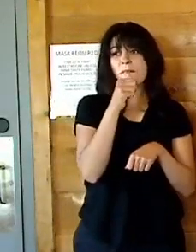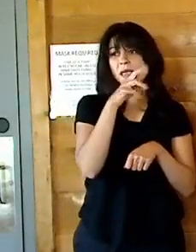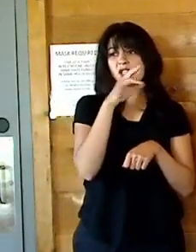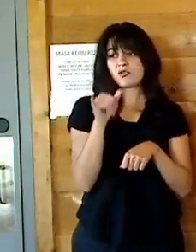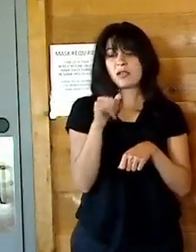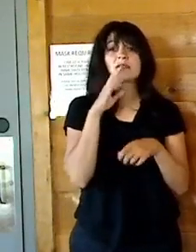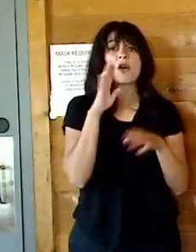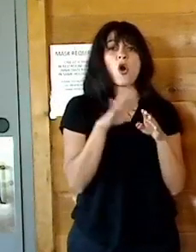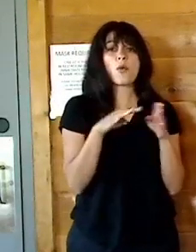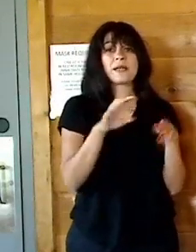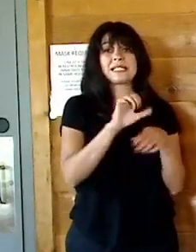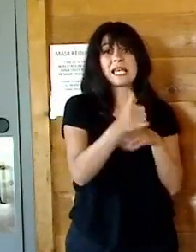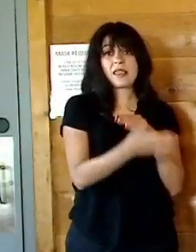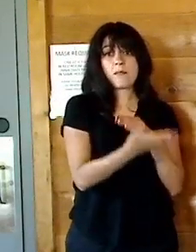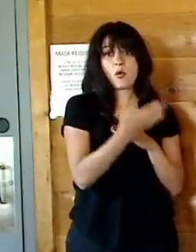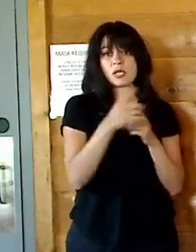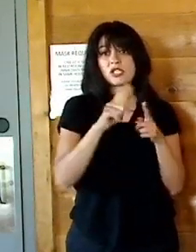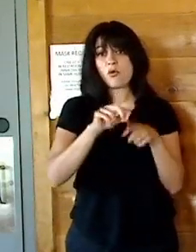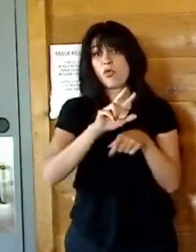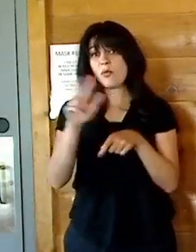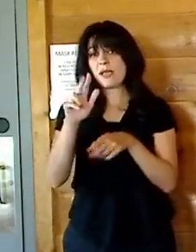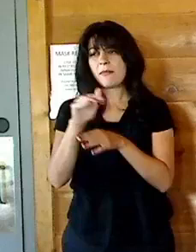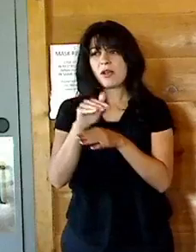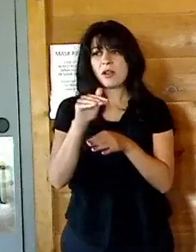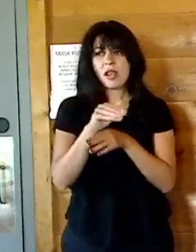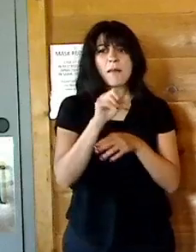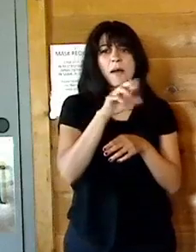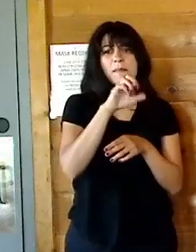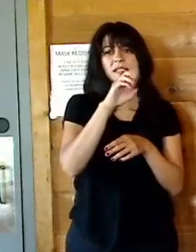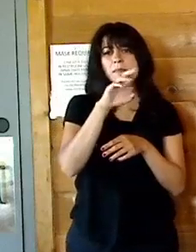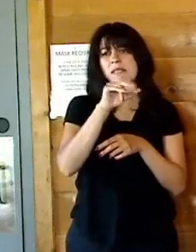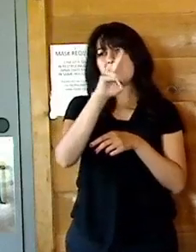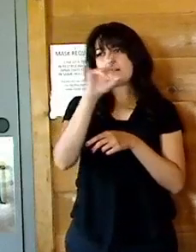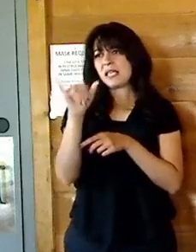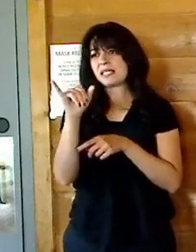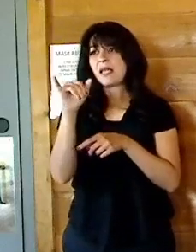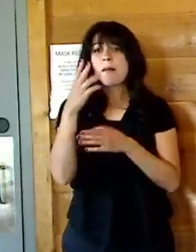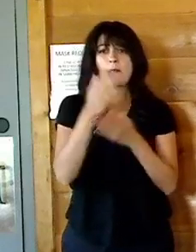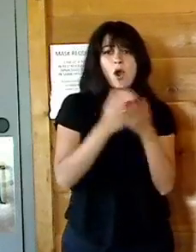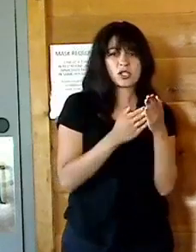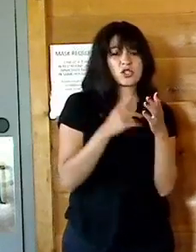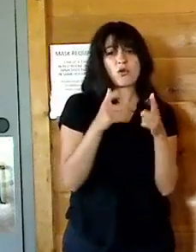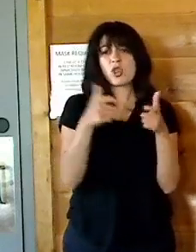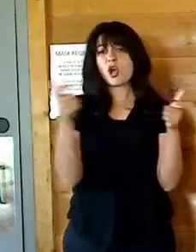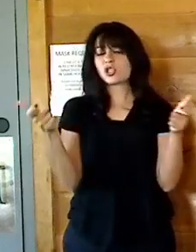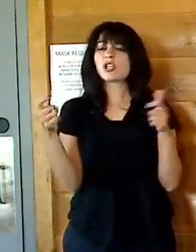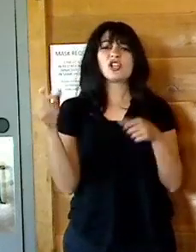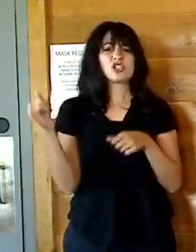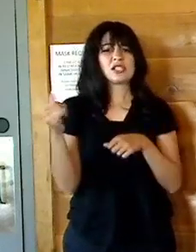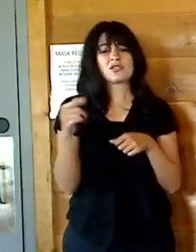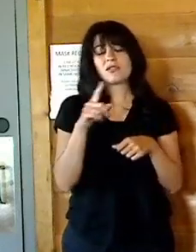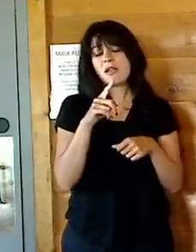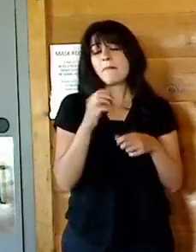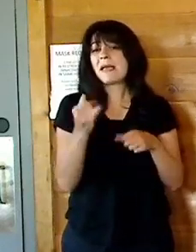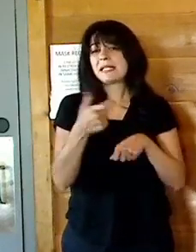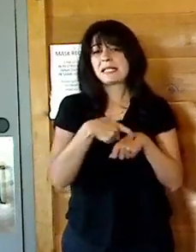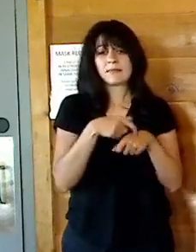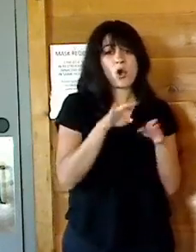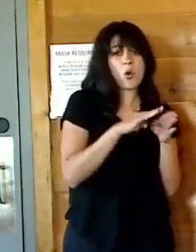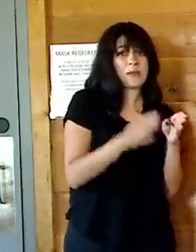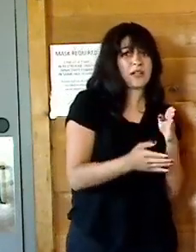to 3 but Billsby's cart is so large because she's frequently opening at 9. Yeah.